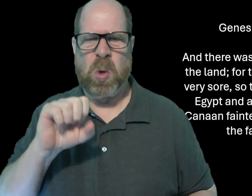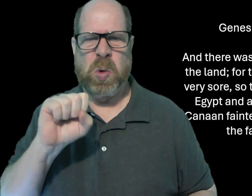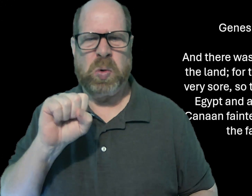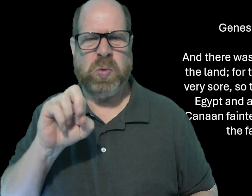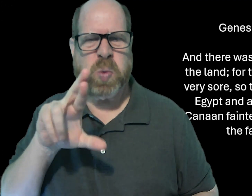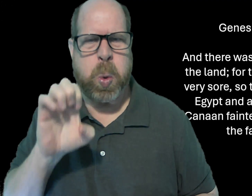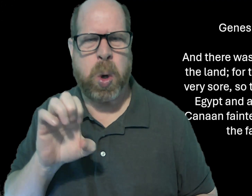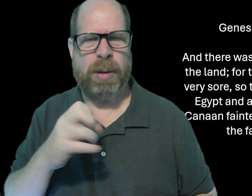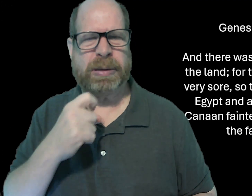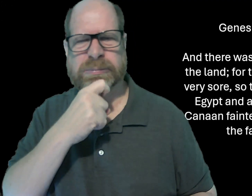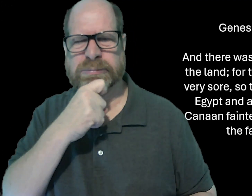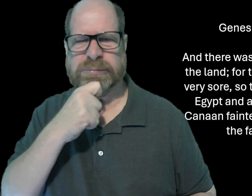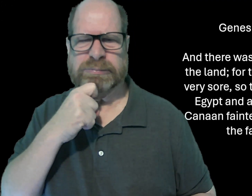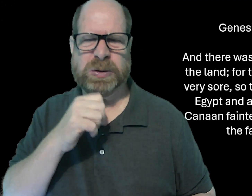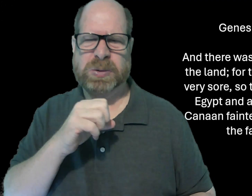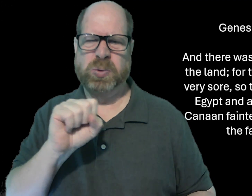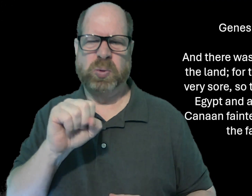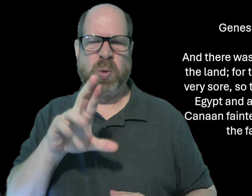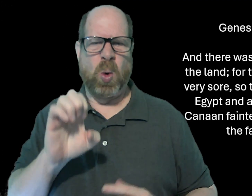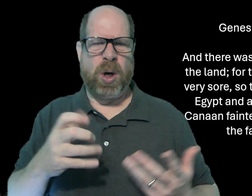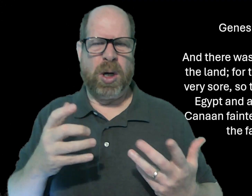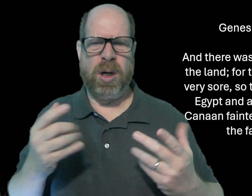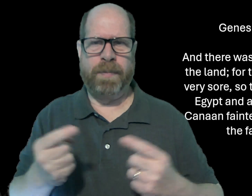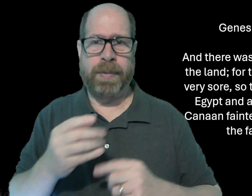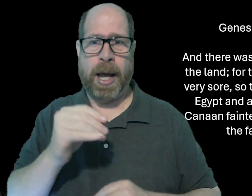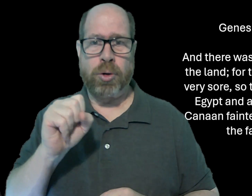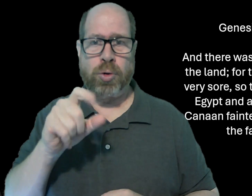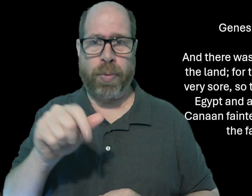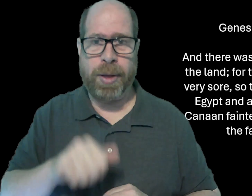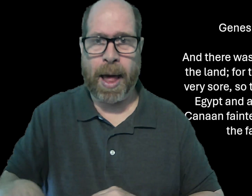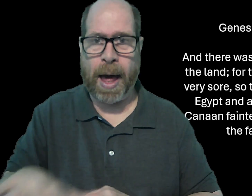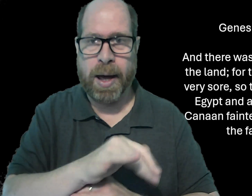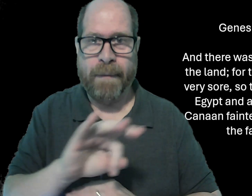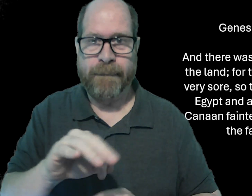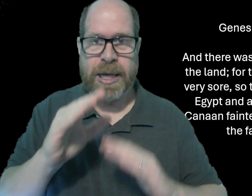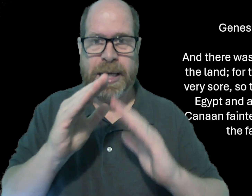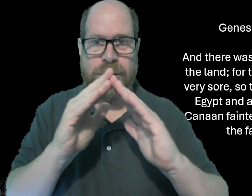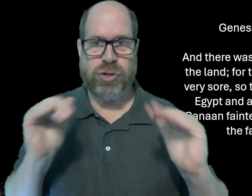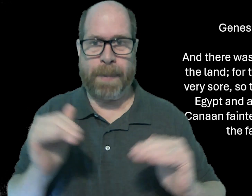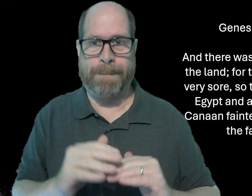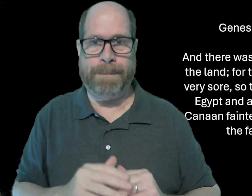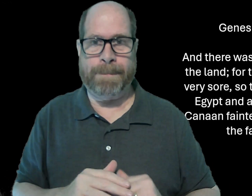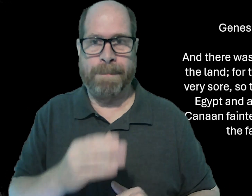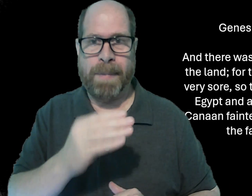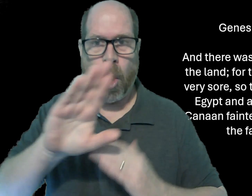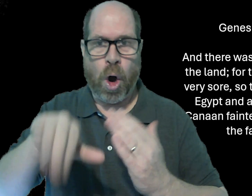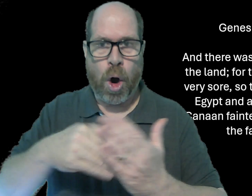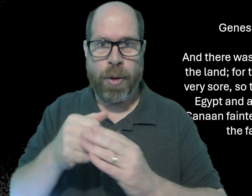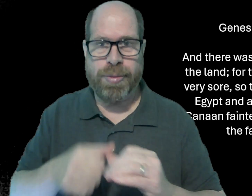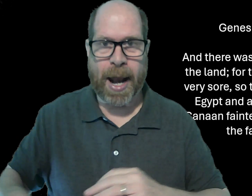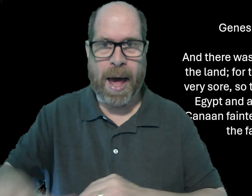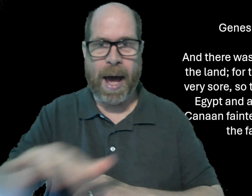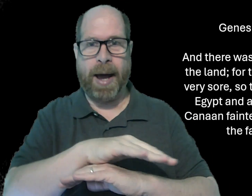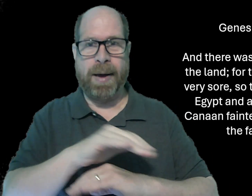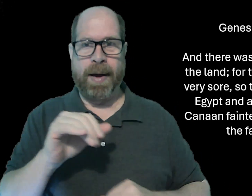so that the land of Egypt and all the land of Canaan